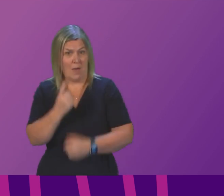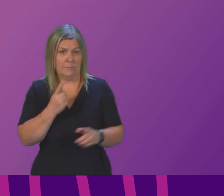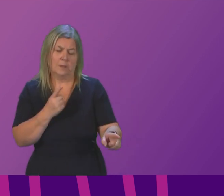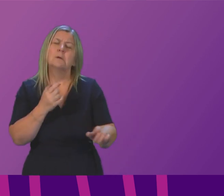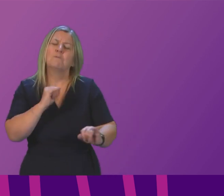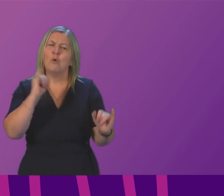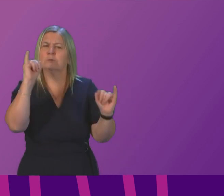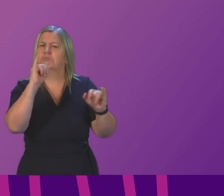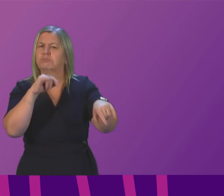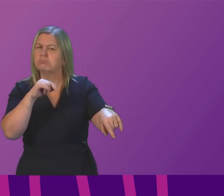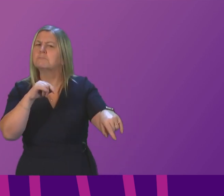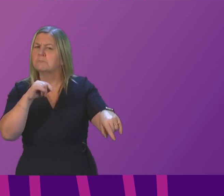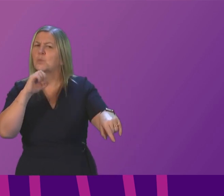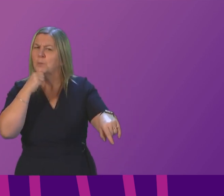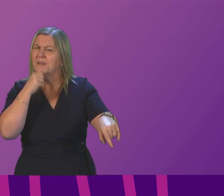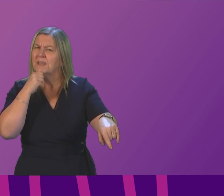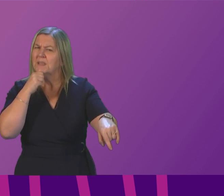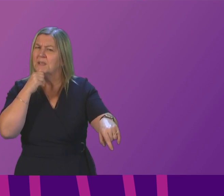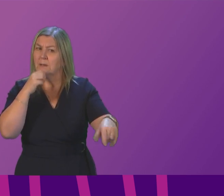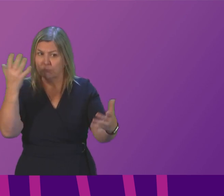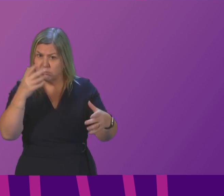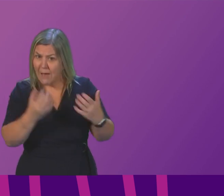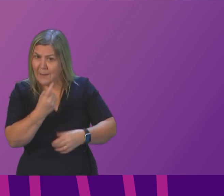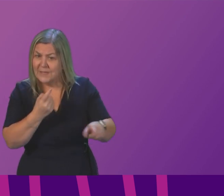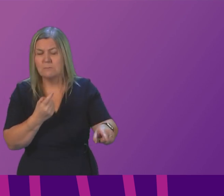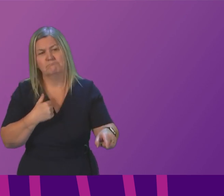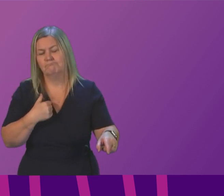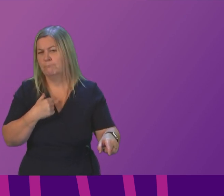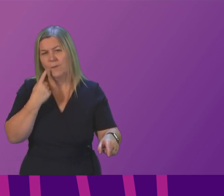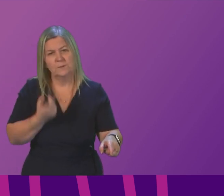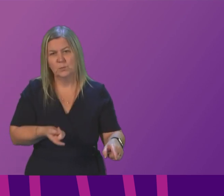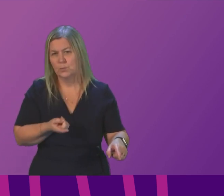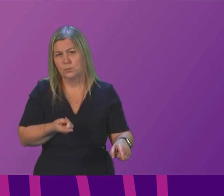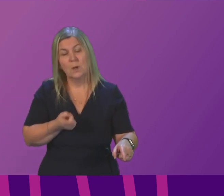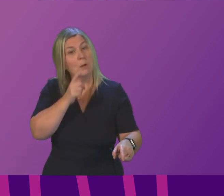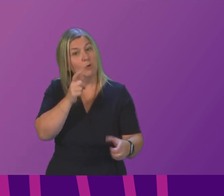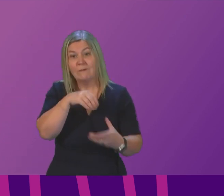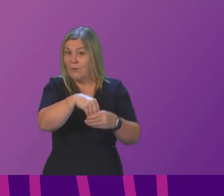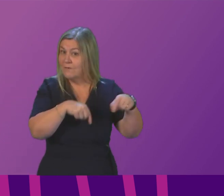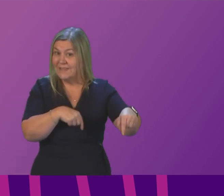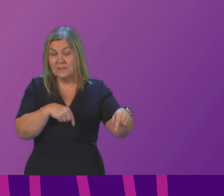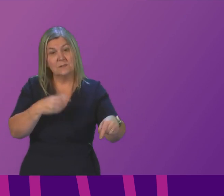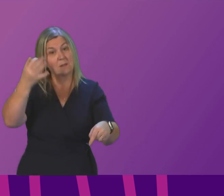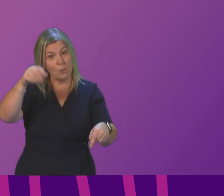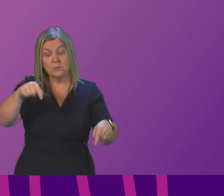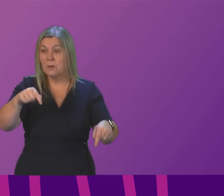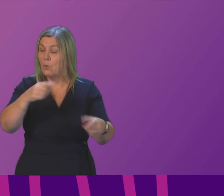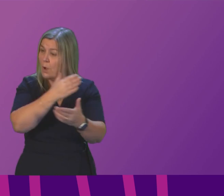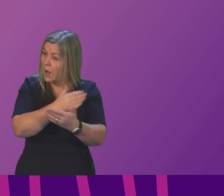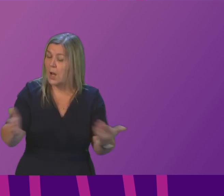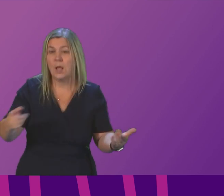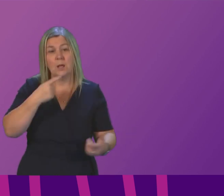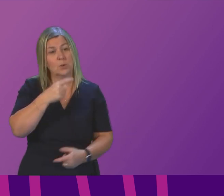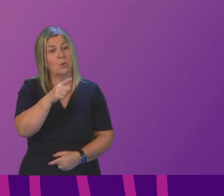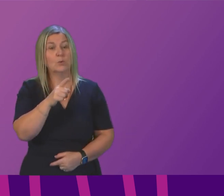they are not and let's be very clear about that as I understand it although I'm not party to this it was made clear by the council last Friday I